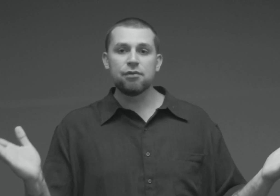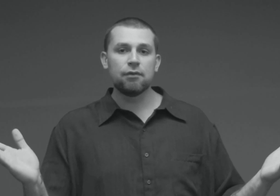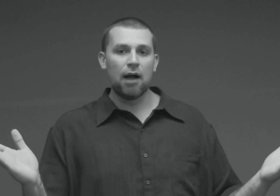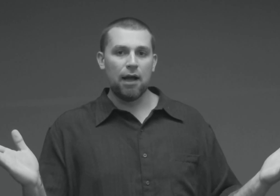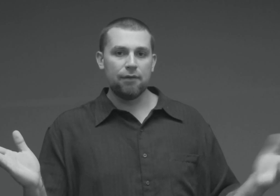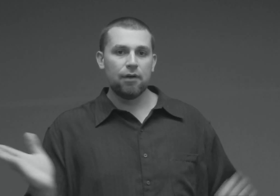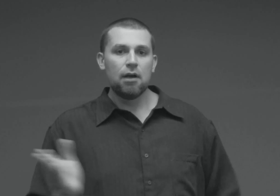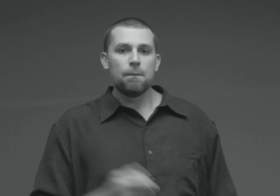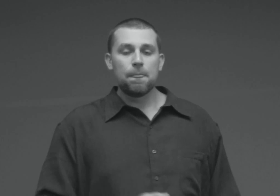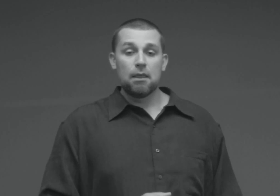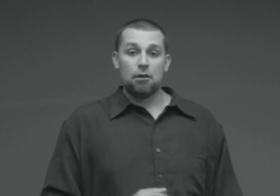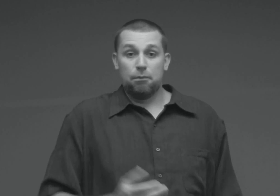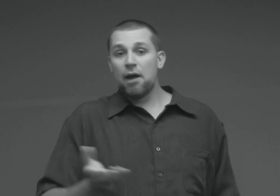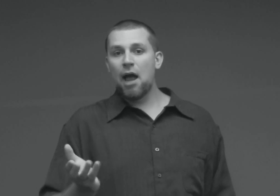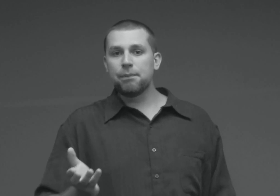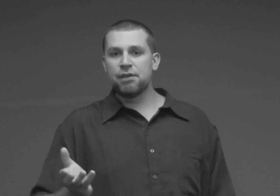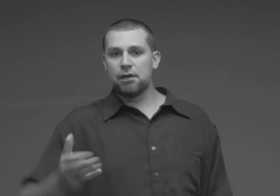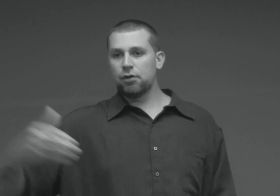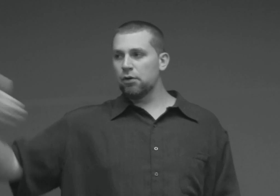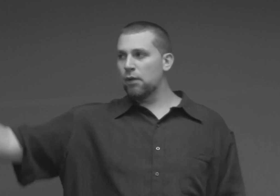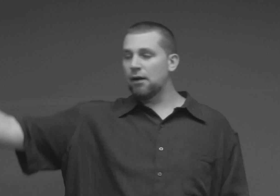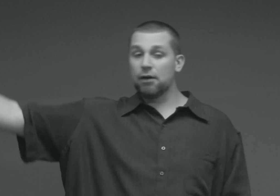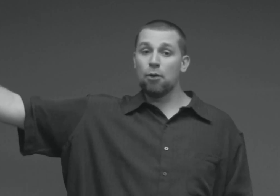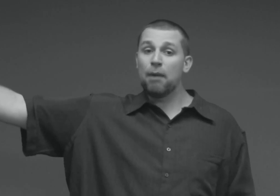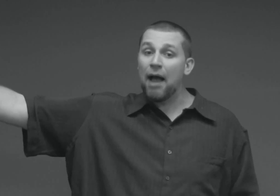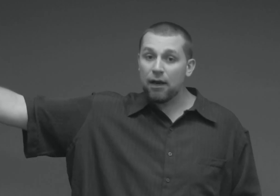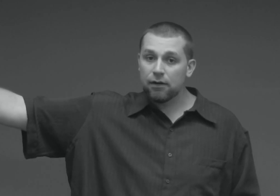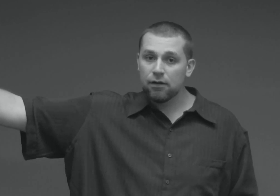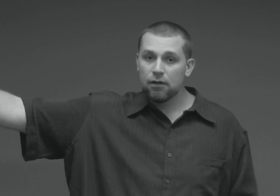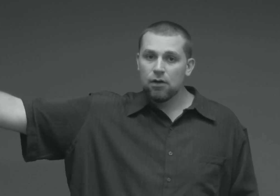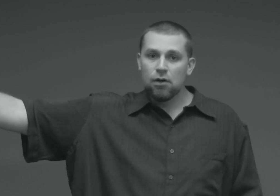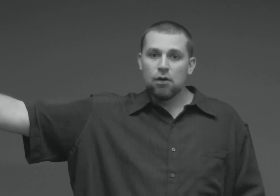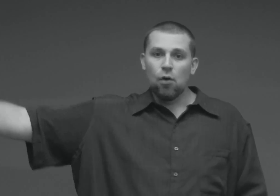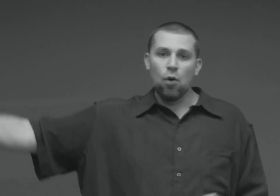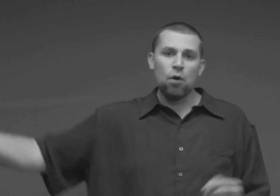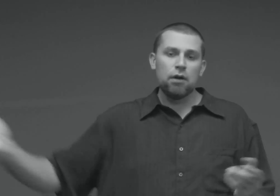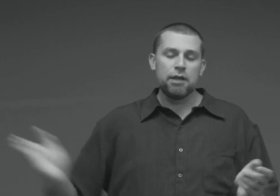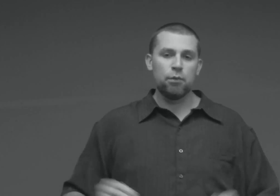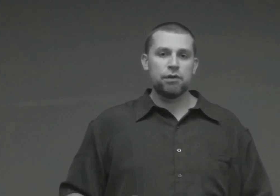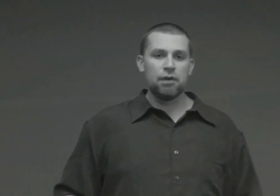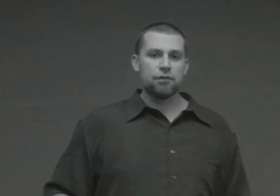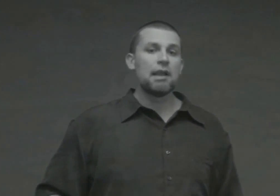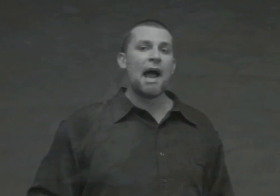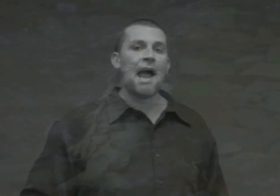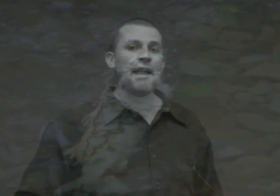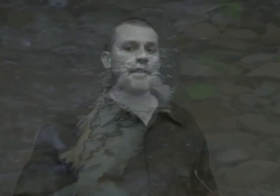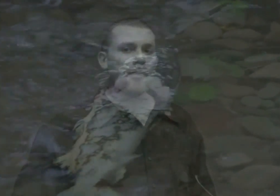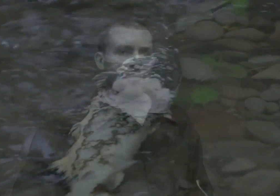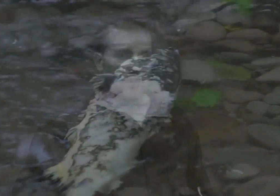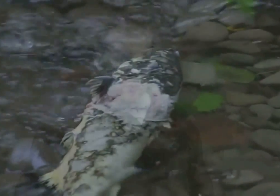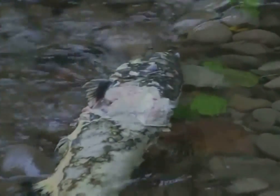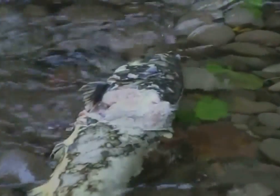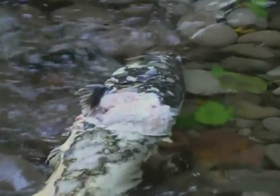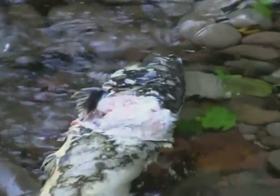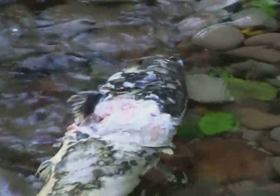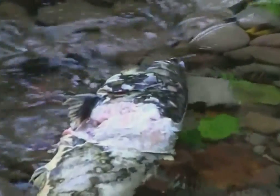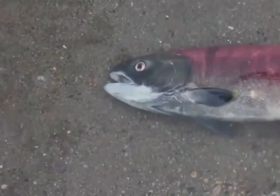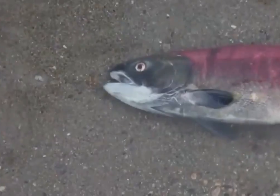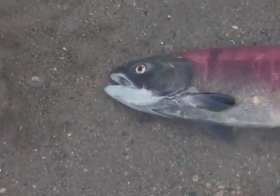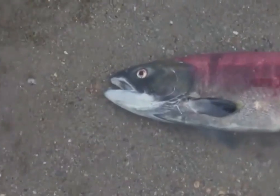survive. Perhaps he could turn around and go back, or he would just die in the freshwater, trying to